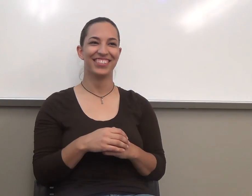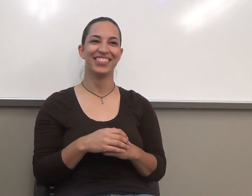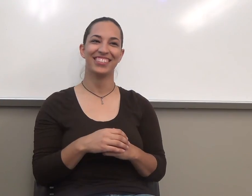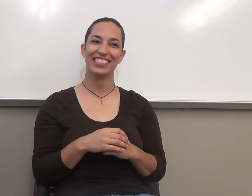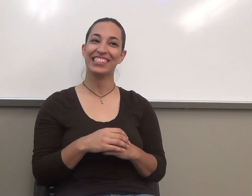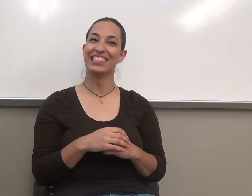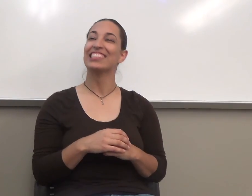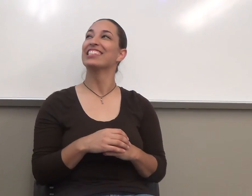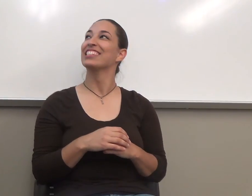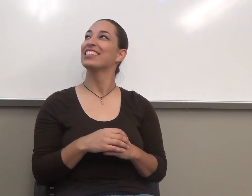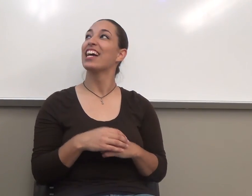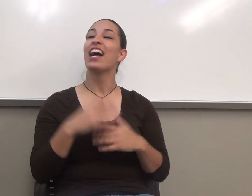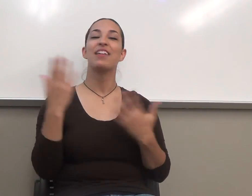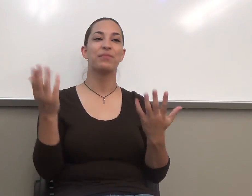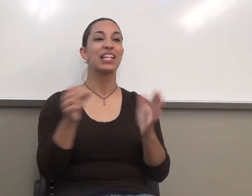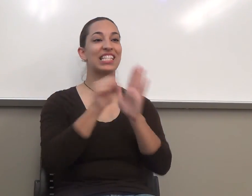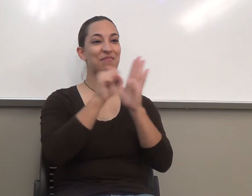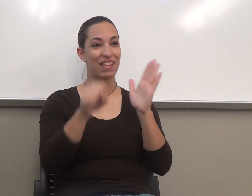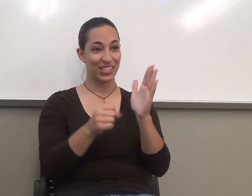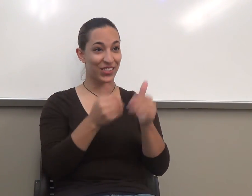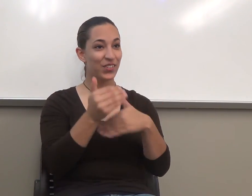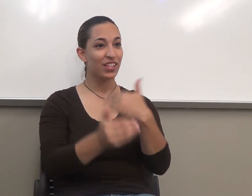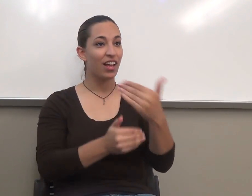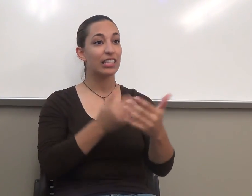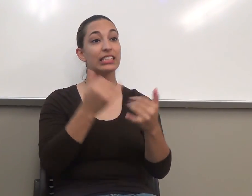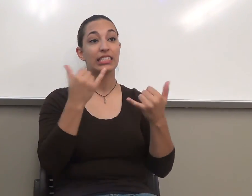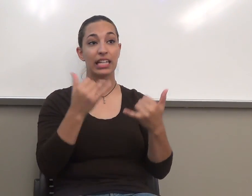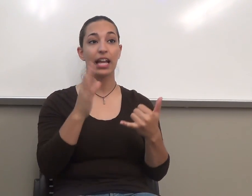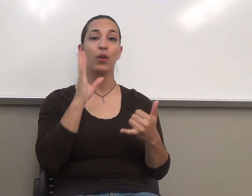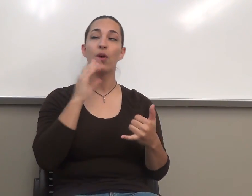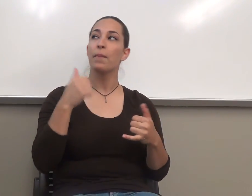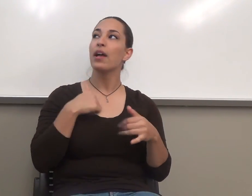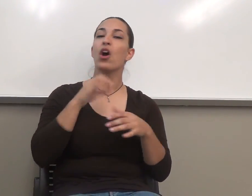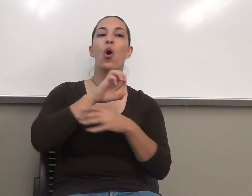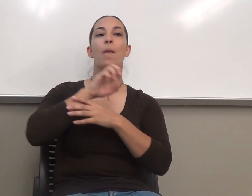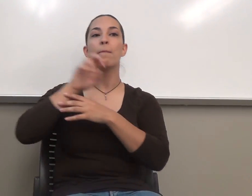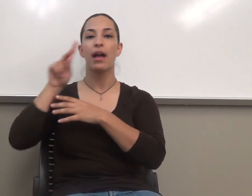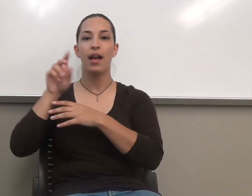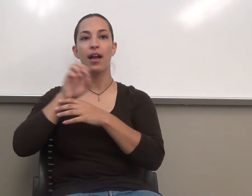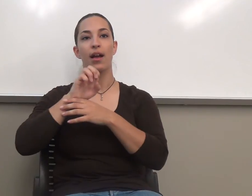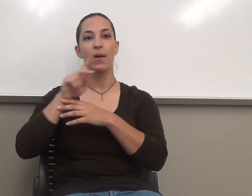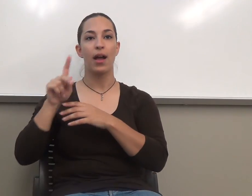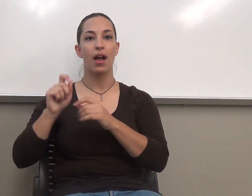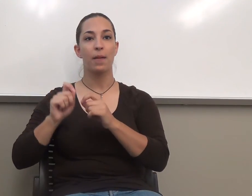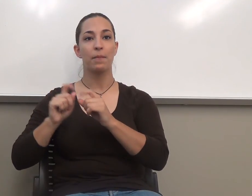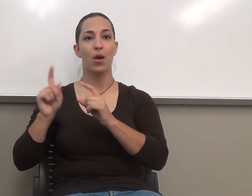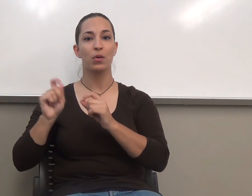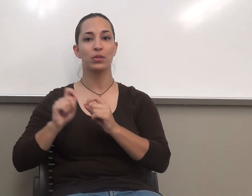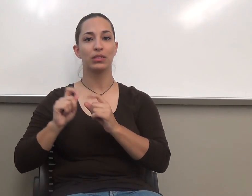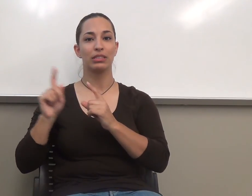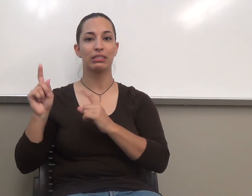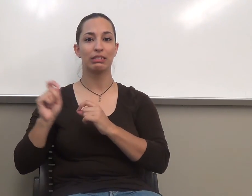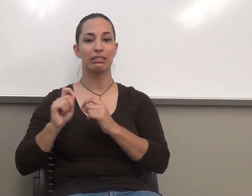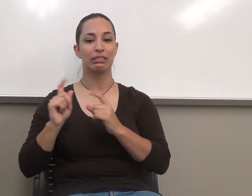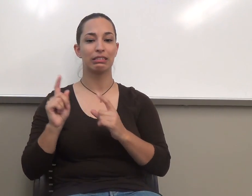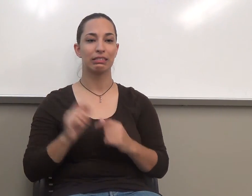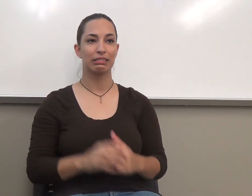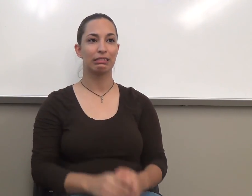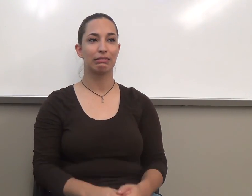I'm going to go back in and post the other couple of them. So they will be up there. Failure up. I know it